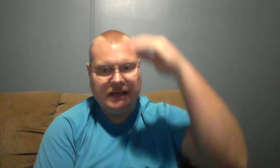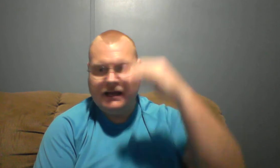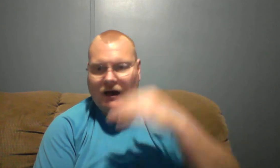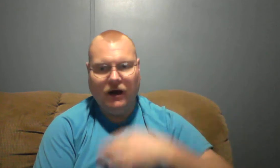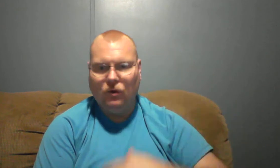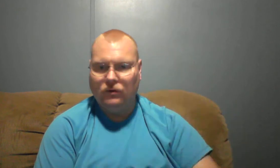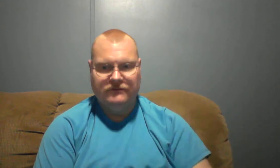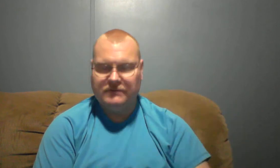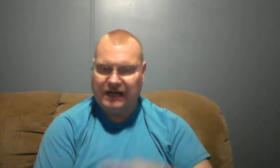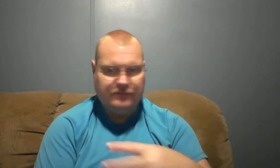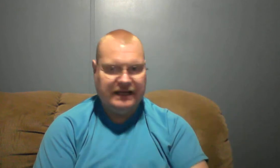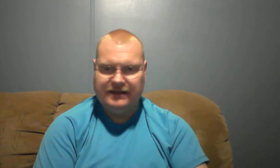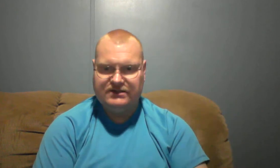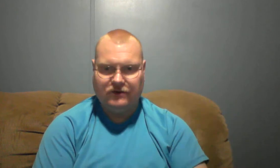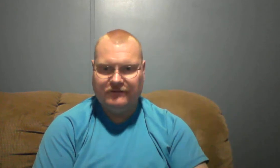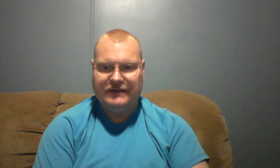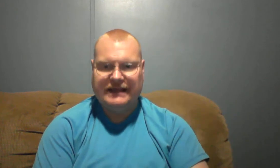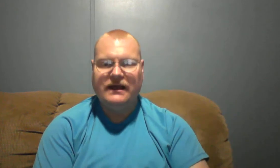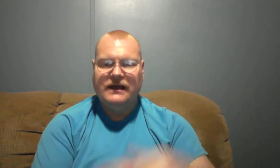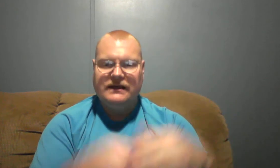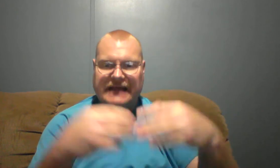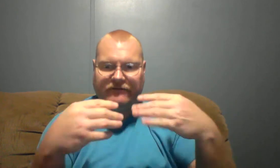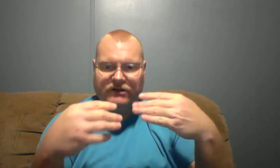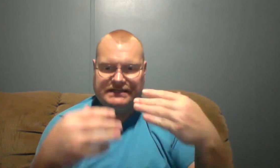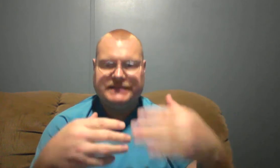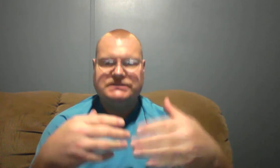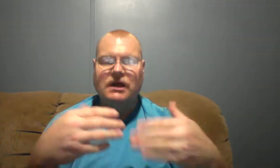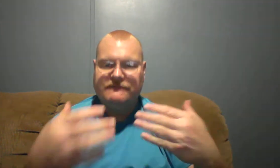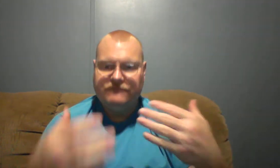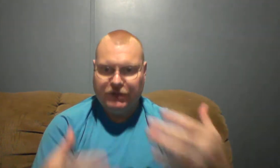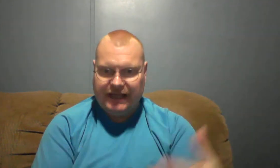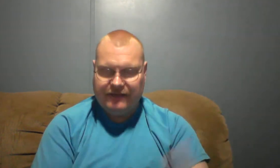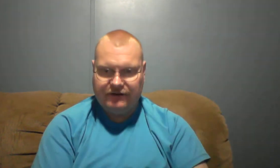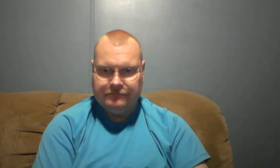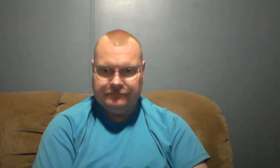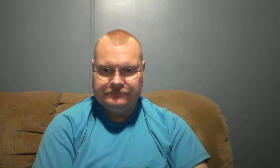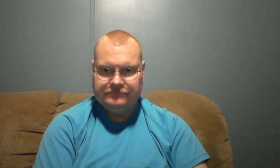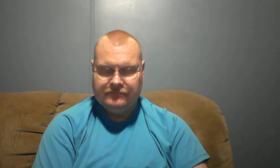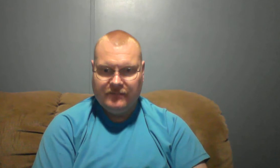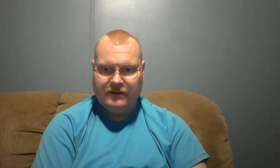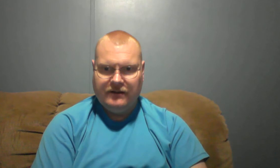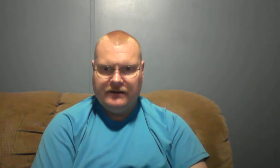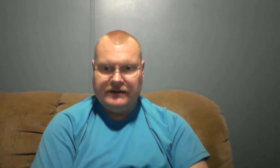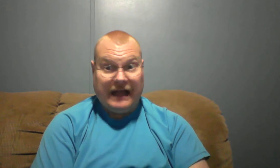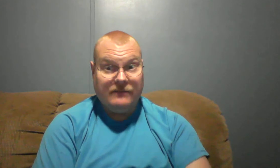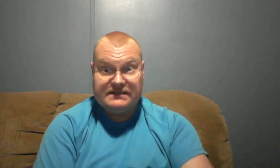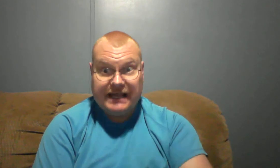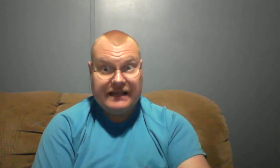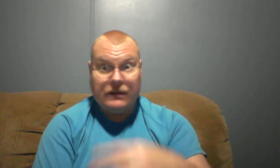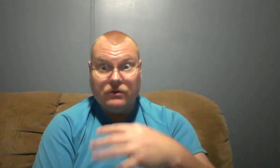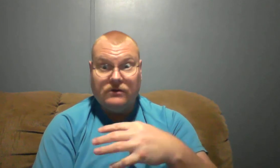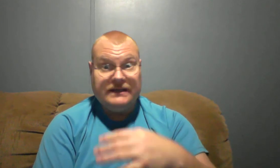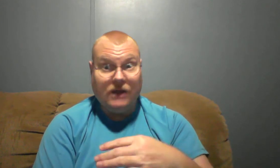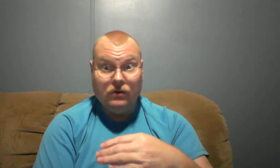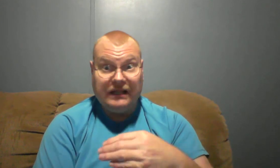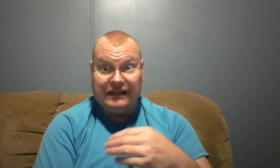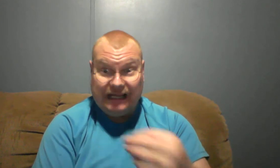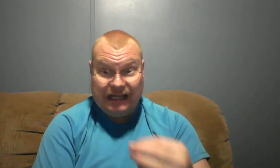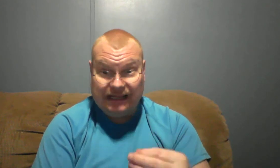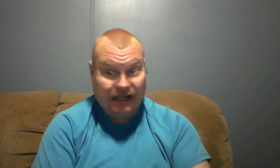whole on top of the head to the sole of our feet. To have our sins forgiven. Now, am I saying that we're going to be totally lily